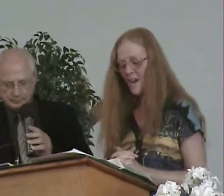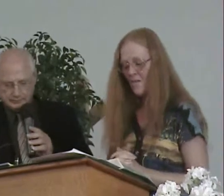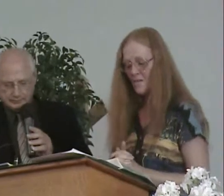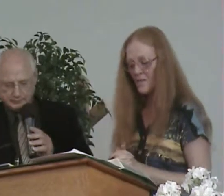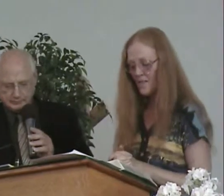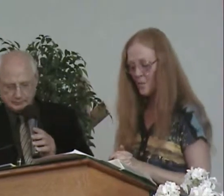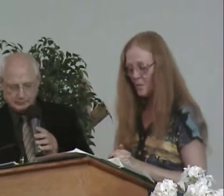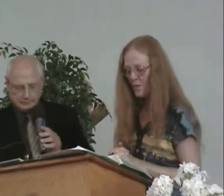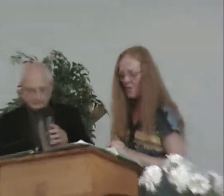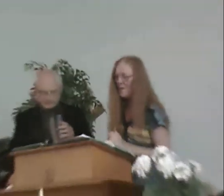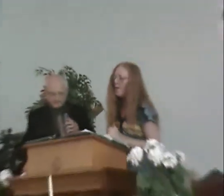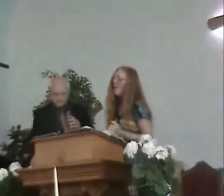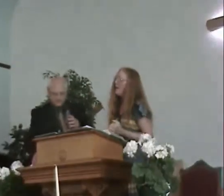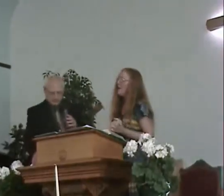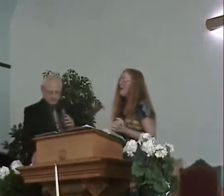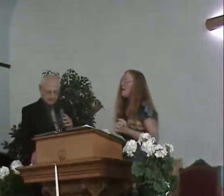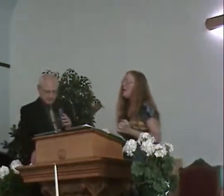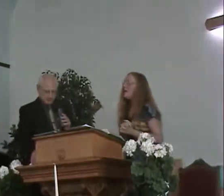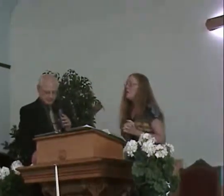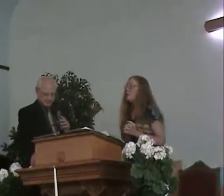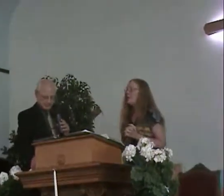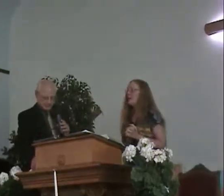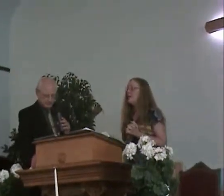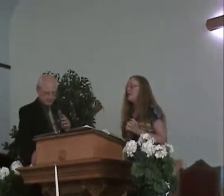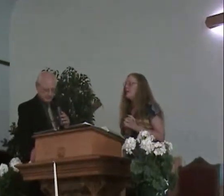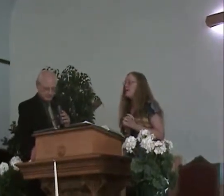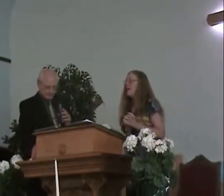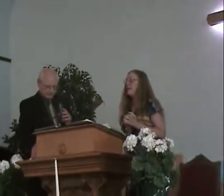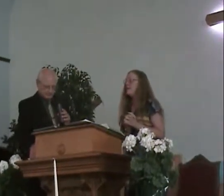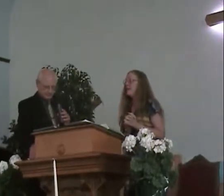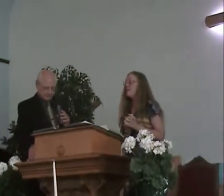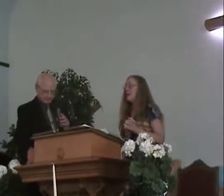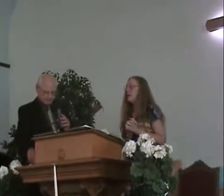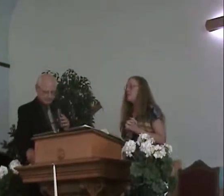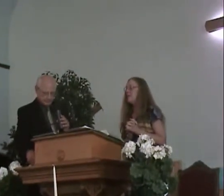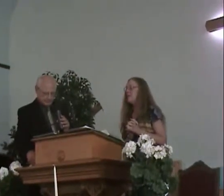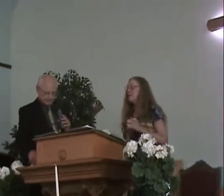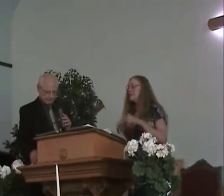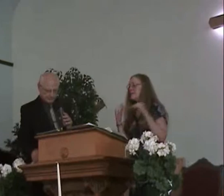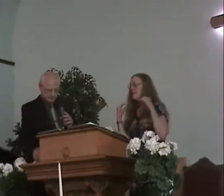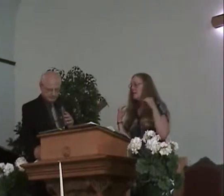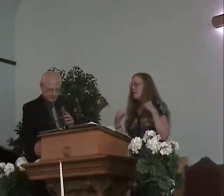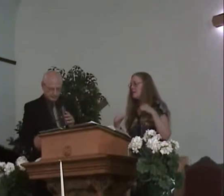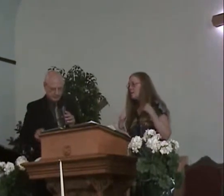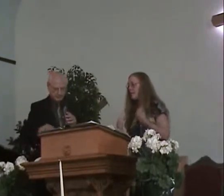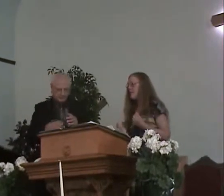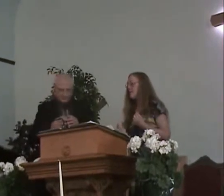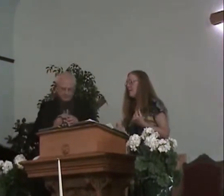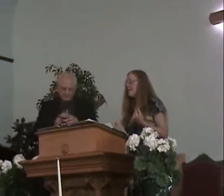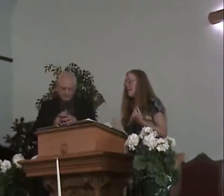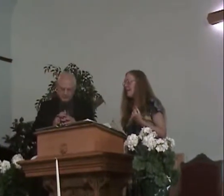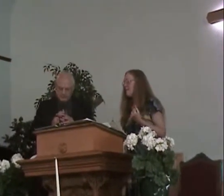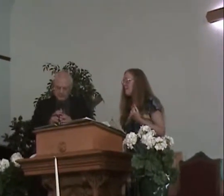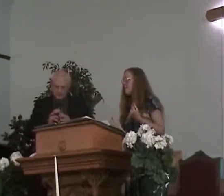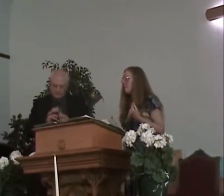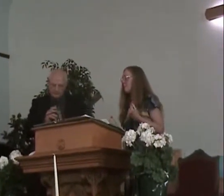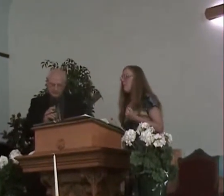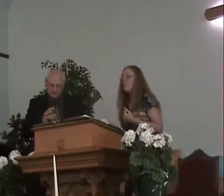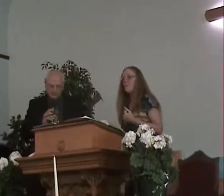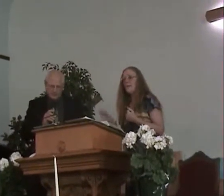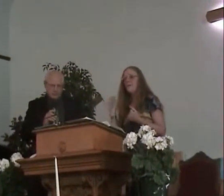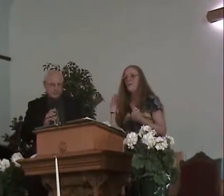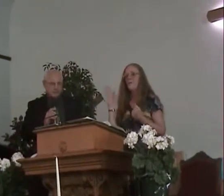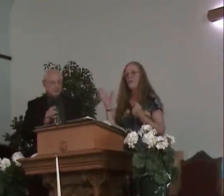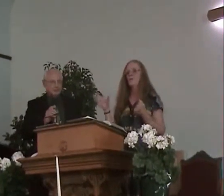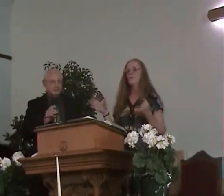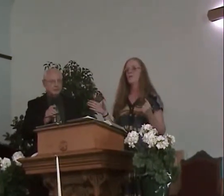there are many scoffers in the world, you can hear them as, if anybody is speaking a lot times, people